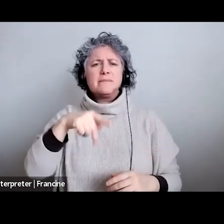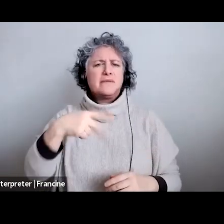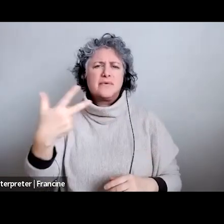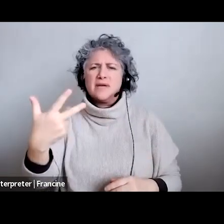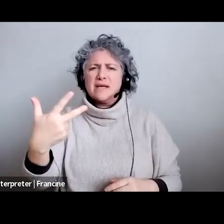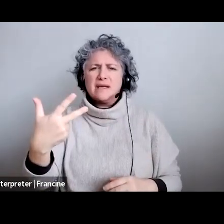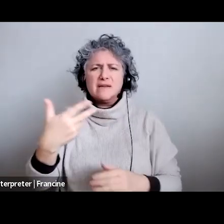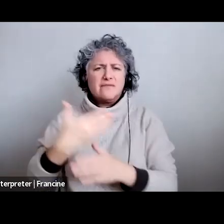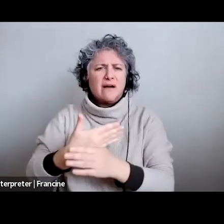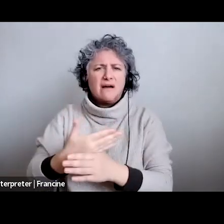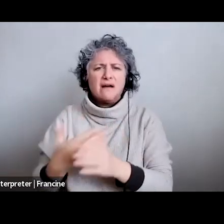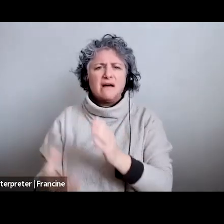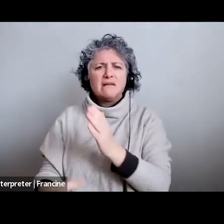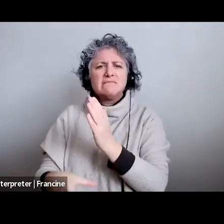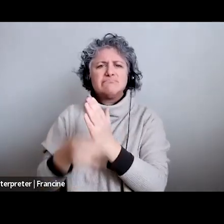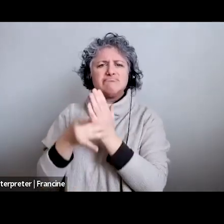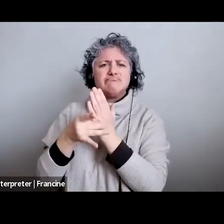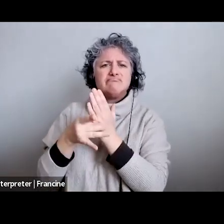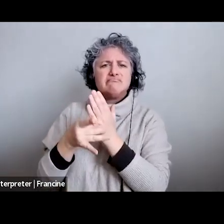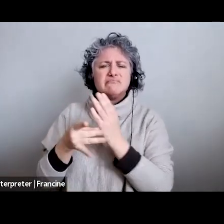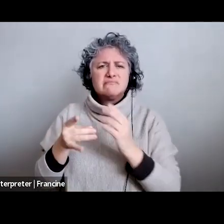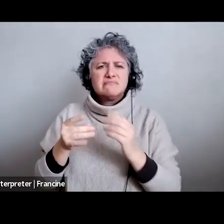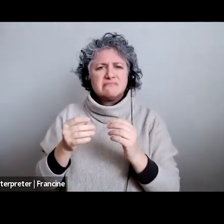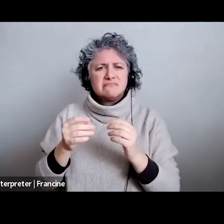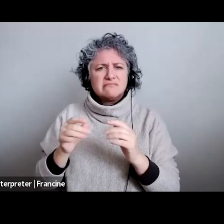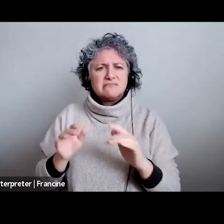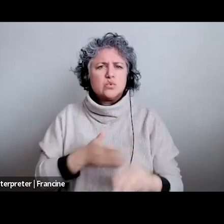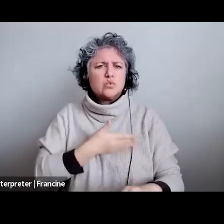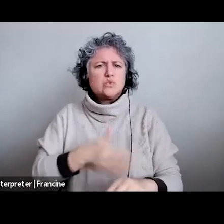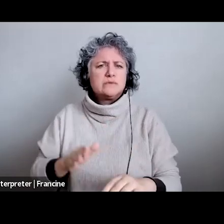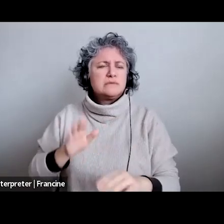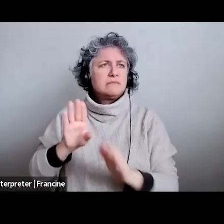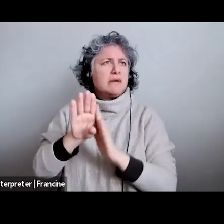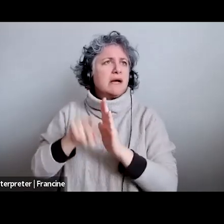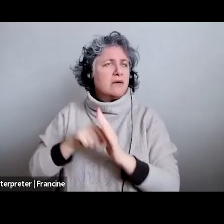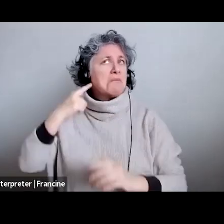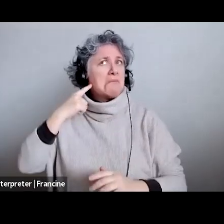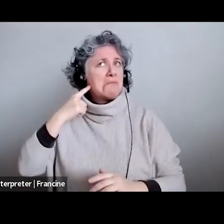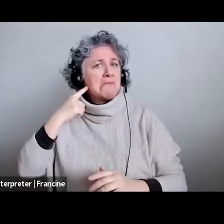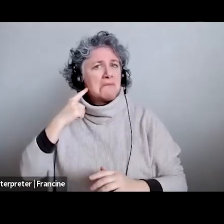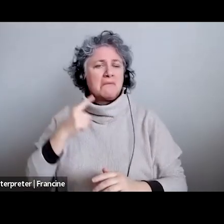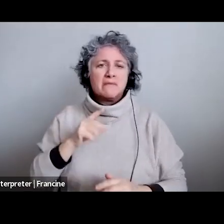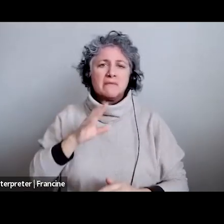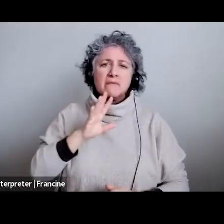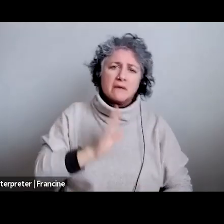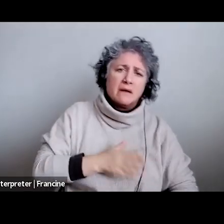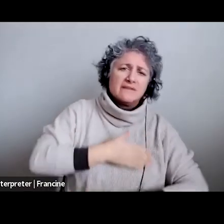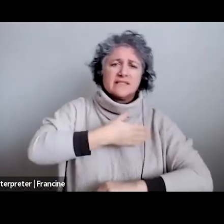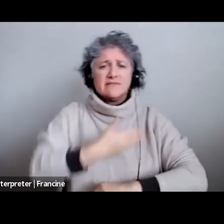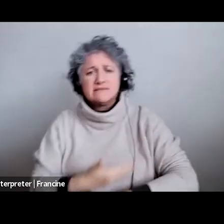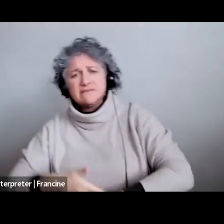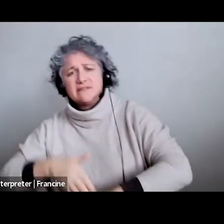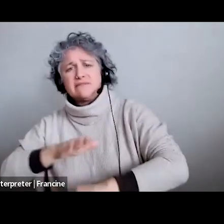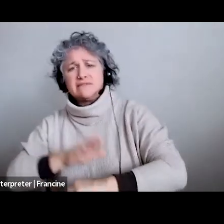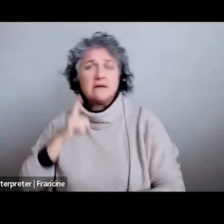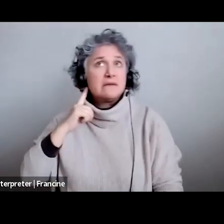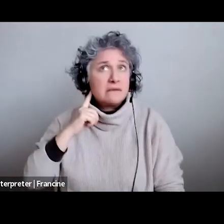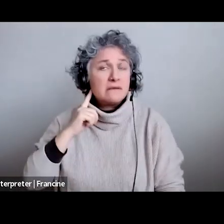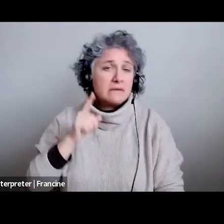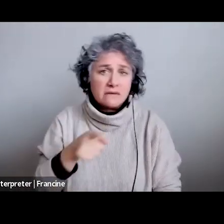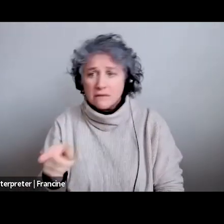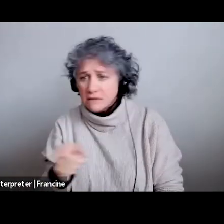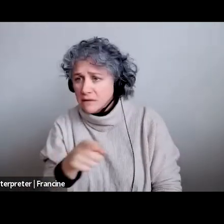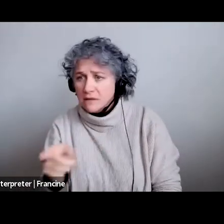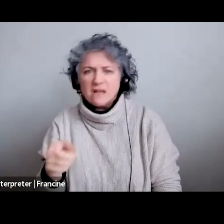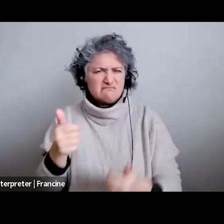files whatever with the with the background music so that you can accompaniment so that you can sing along with it in